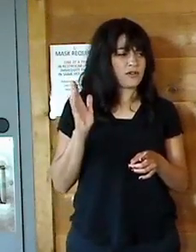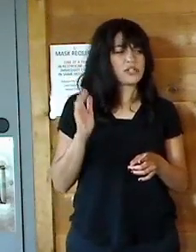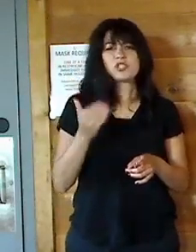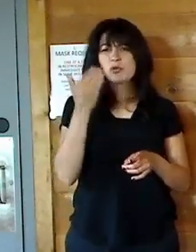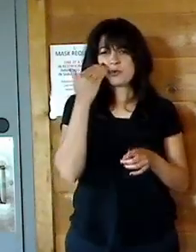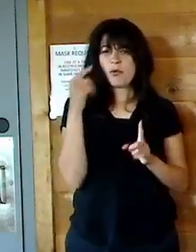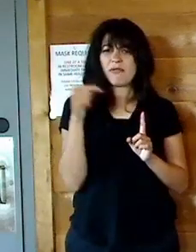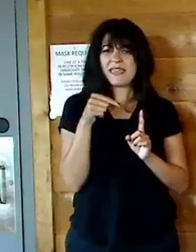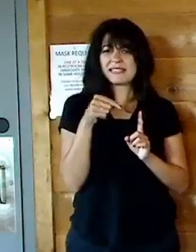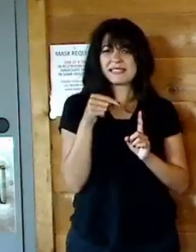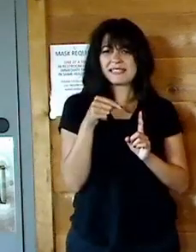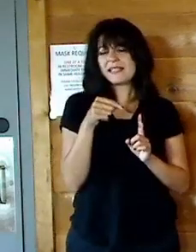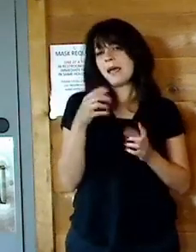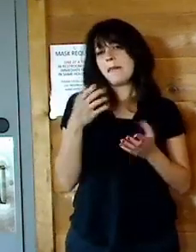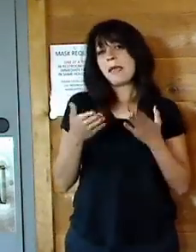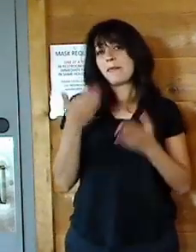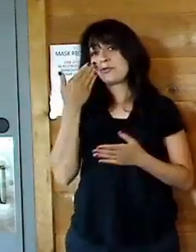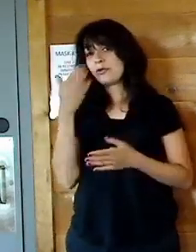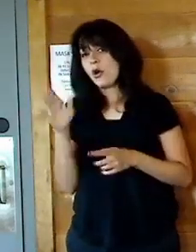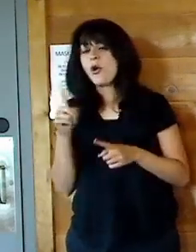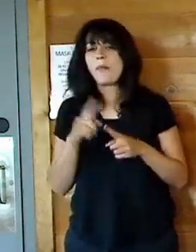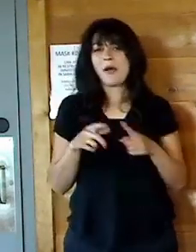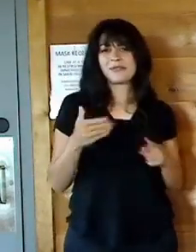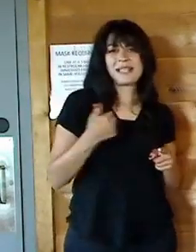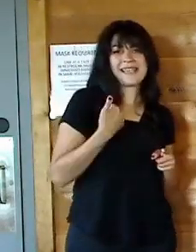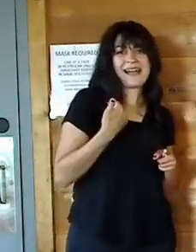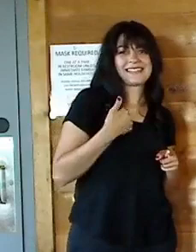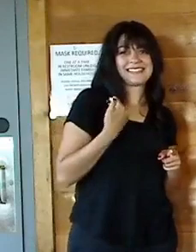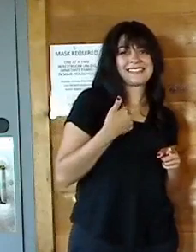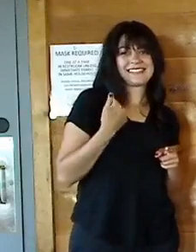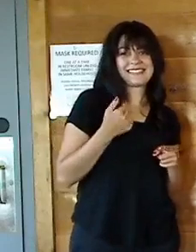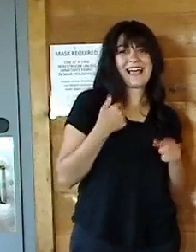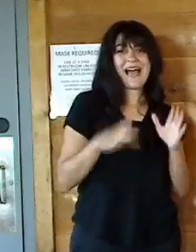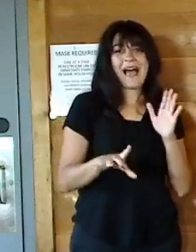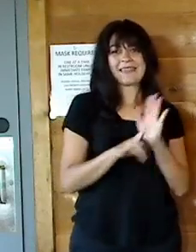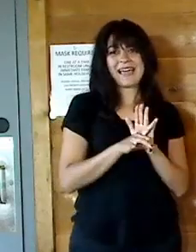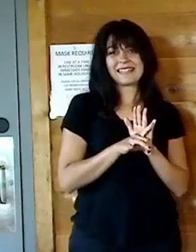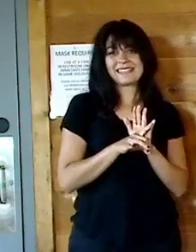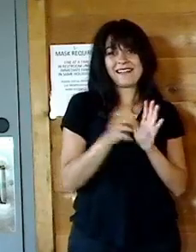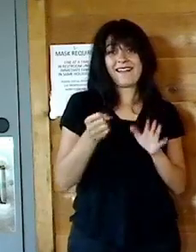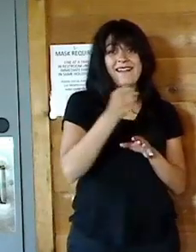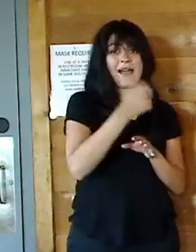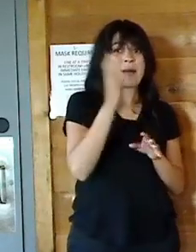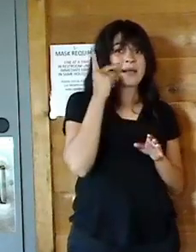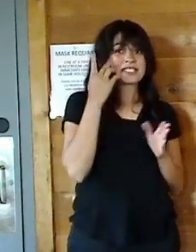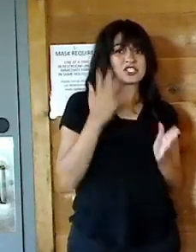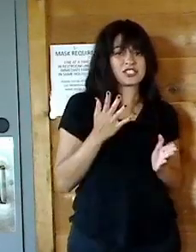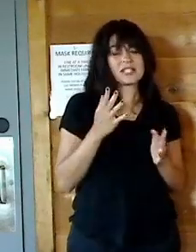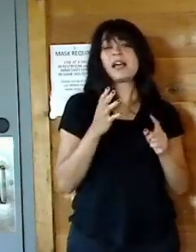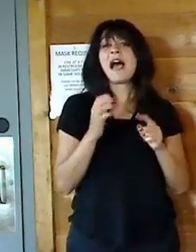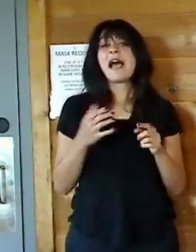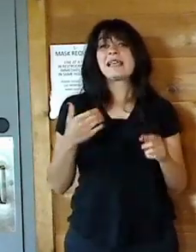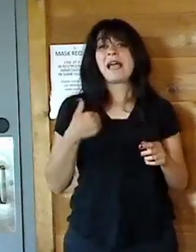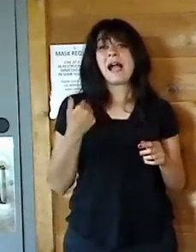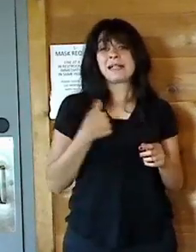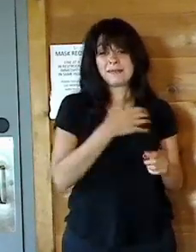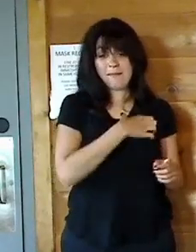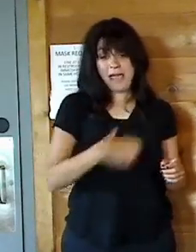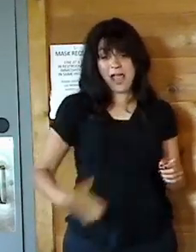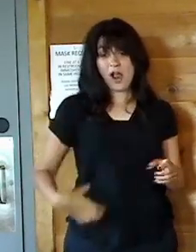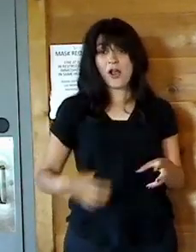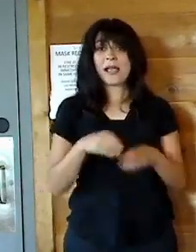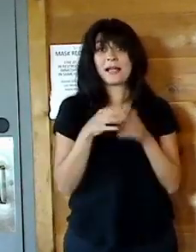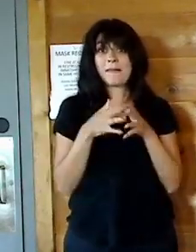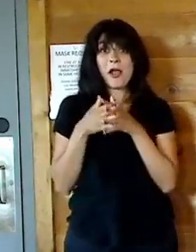I know that, I don't know if you know this, I was the youngest elected official in the state. I was actually the youngest mayor in America, Joe. Yes, you were.